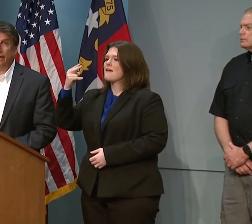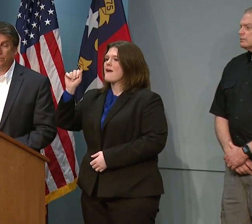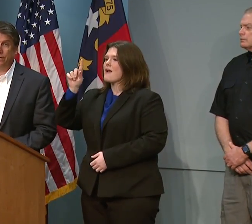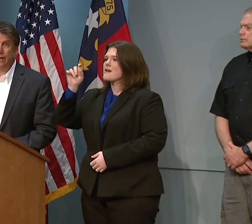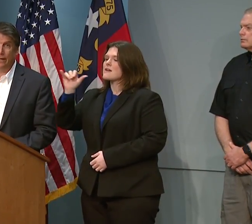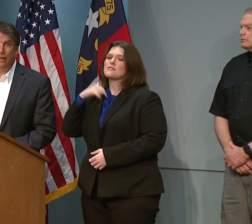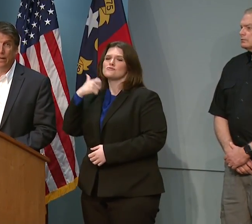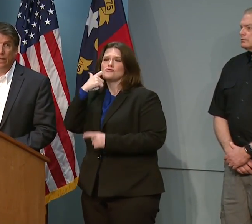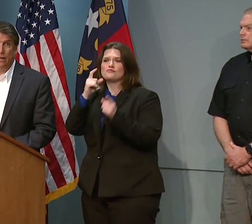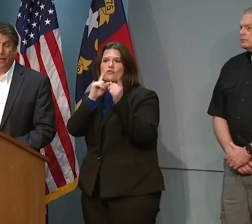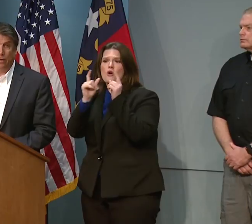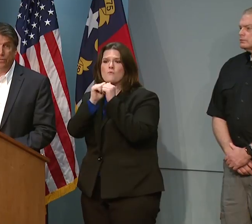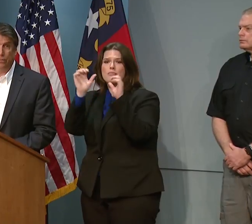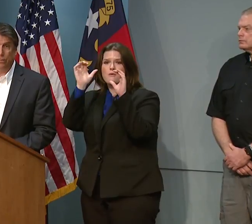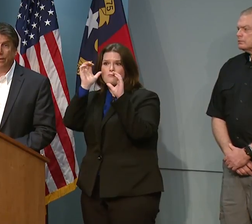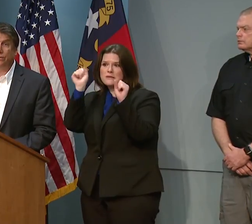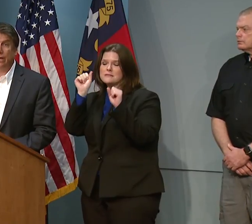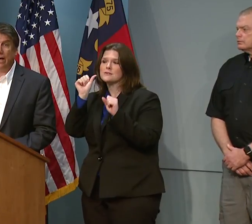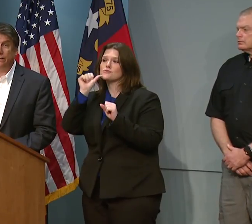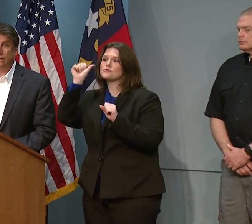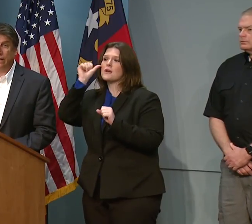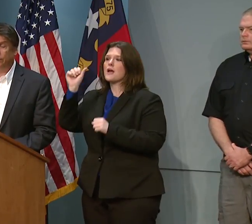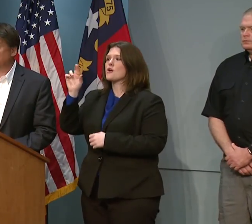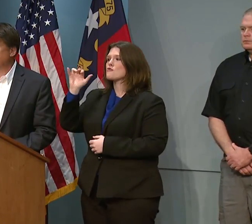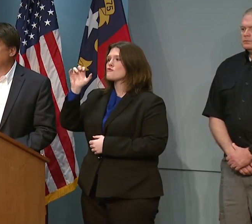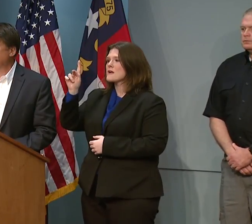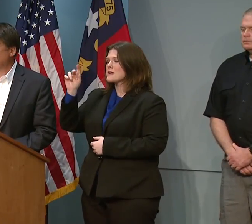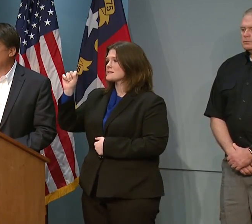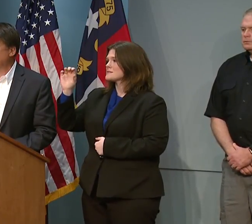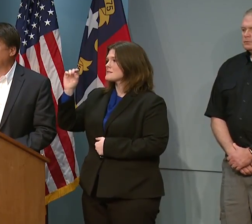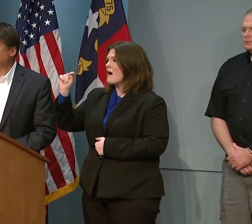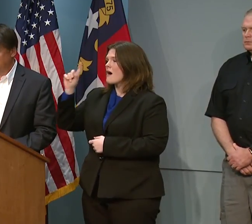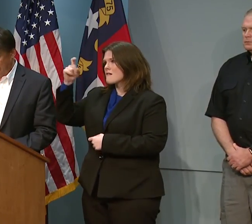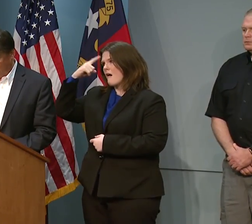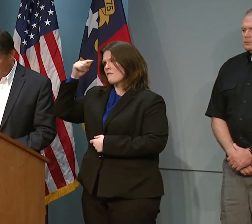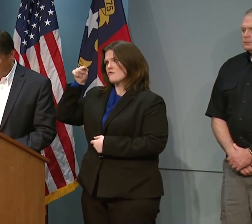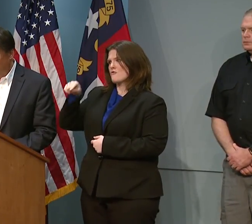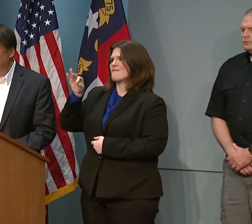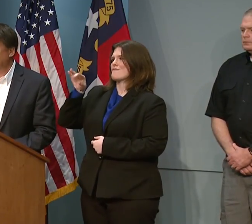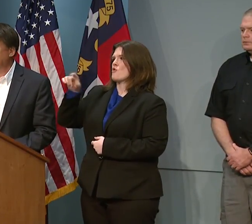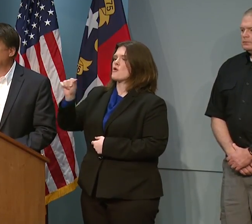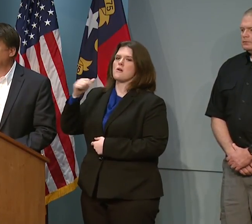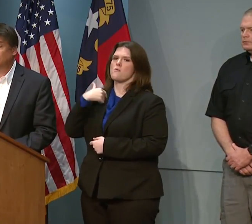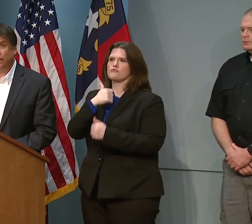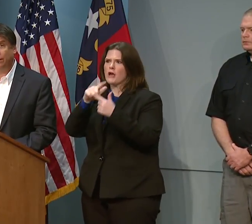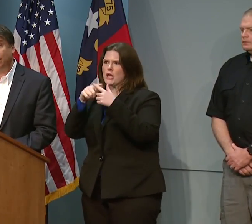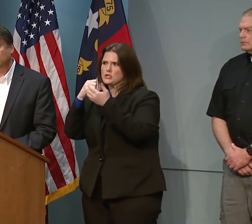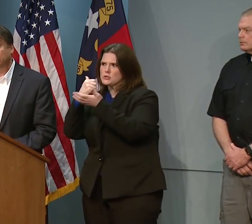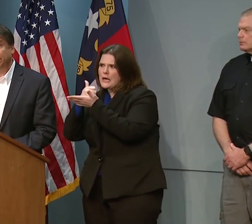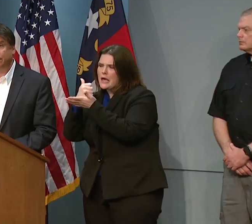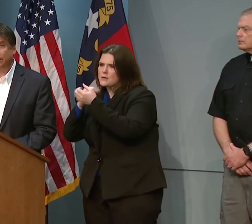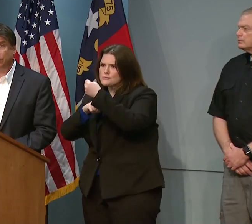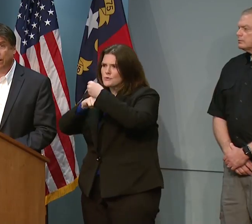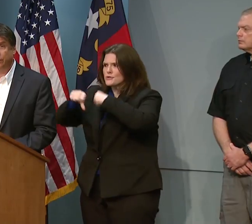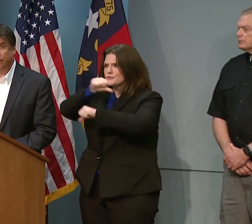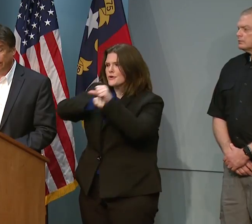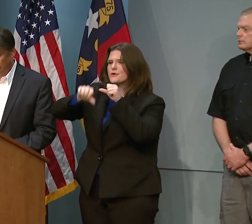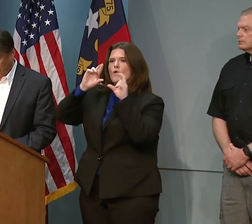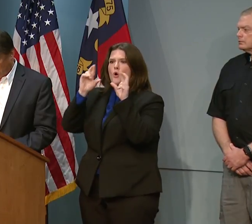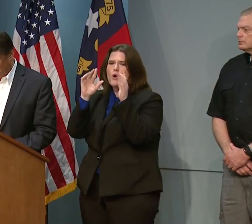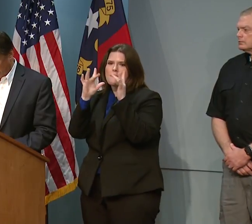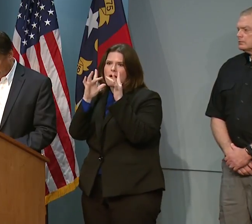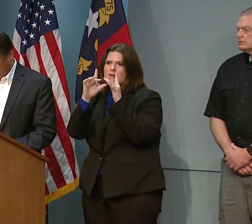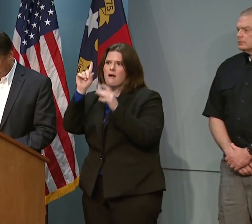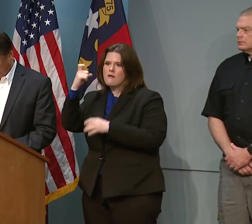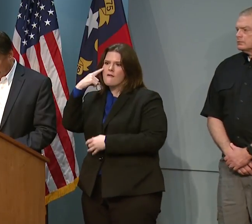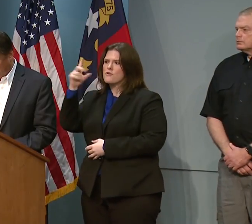President yesterday and also with Rick Scott, the Governor of Florida, yesterday, where we're all trying to help each other. I hope to be in touch with Governor Deal